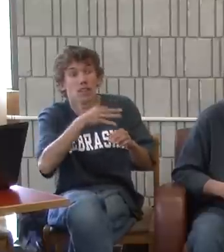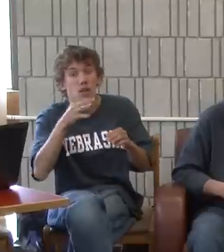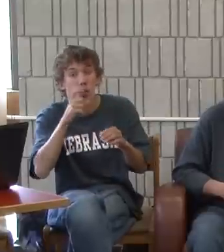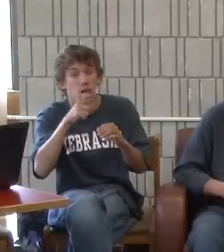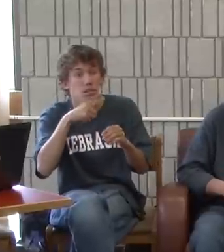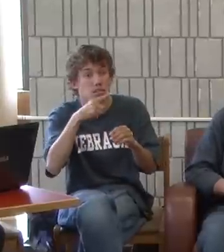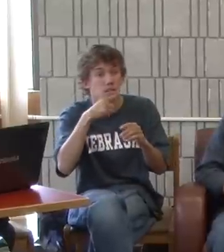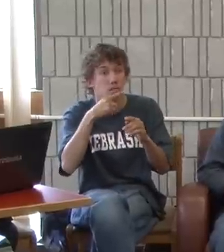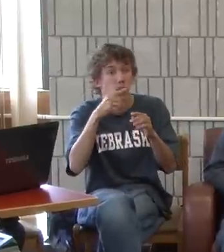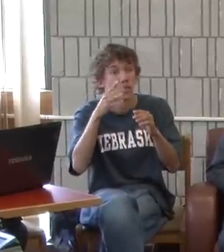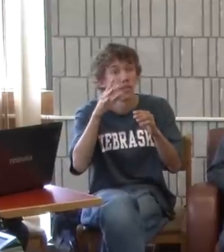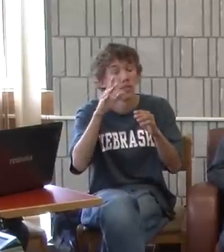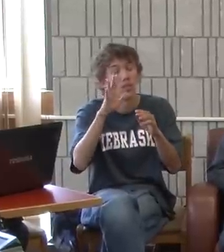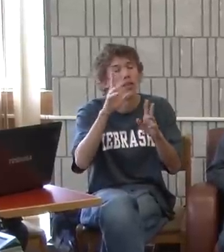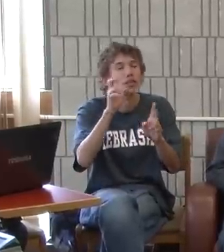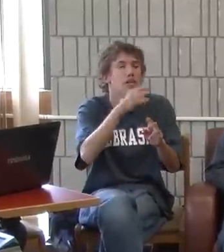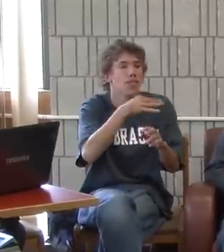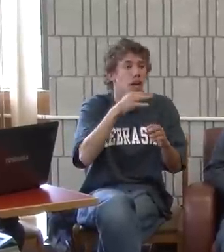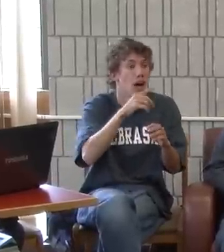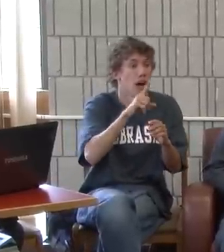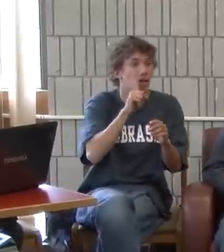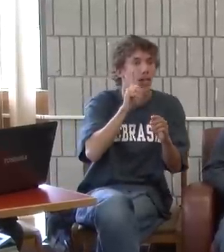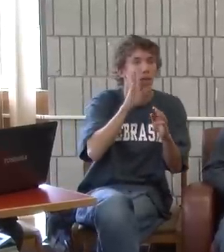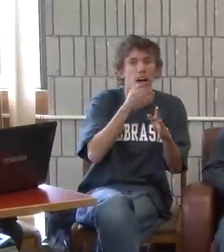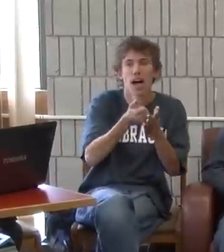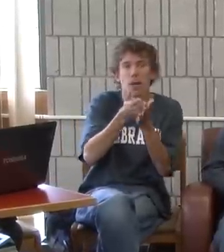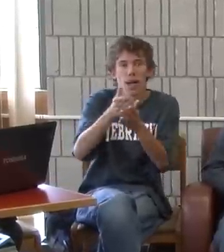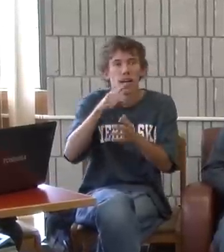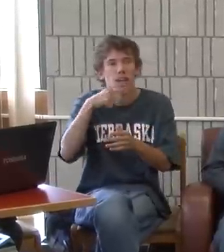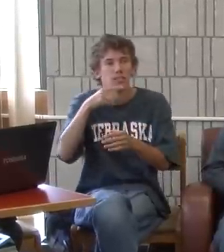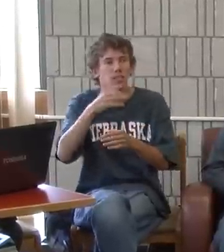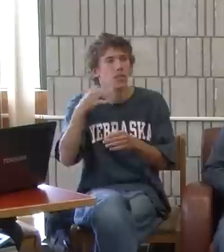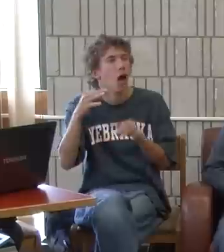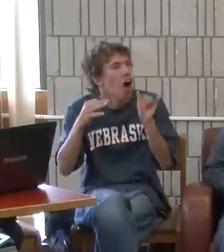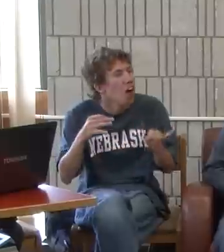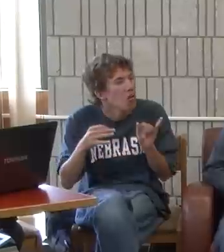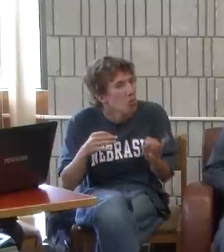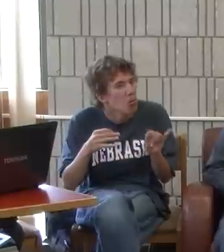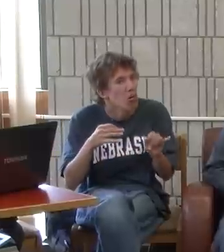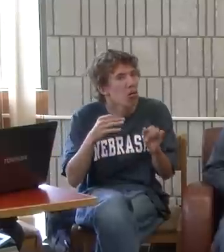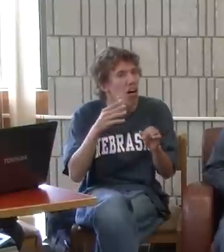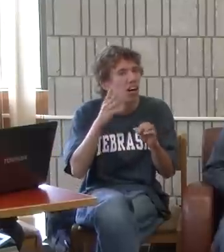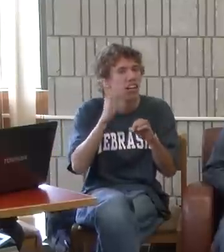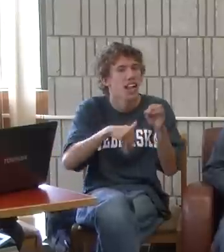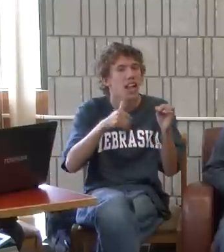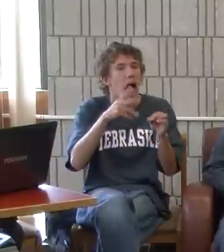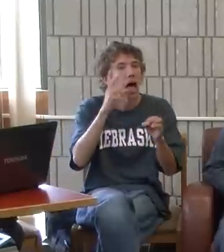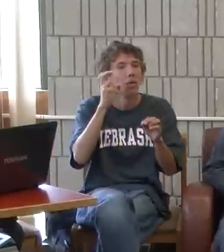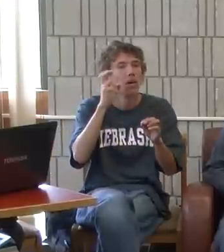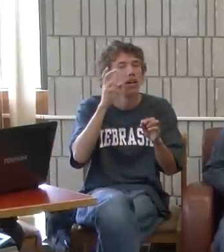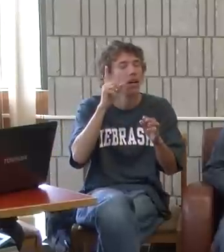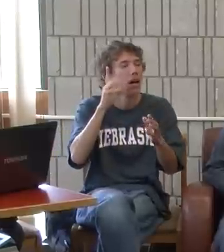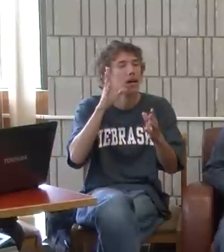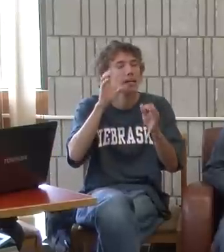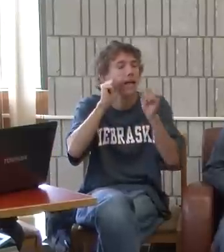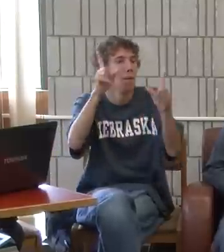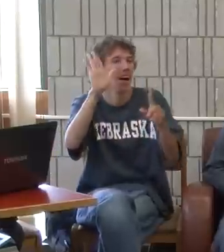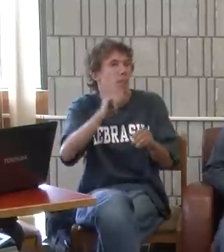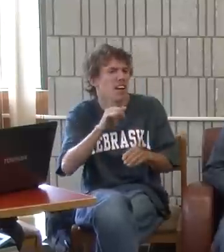would help deaf staff who are hearing, excuse me, hearing staff here, to say, oh, a deaf person can be a teacher and a